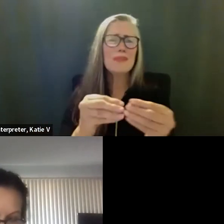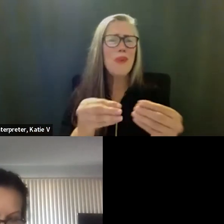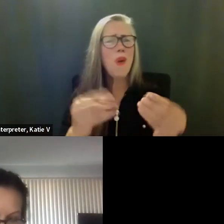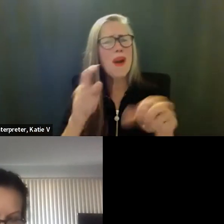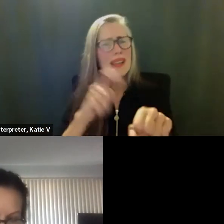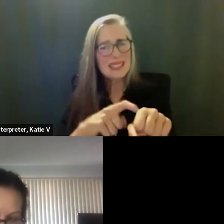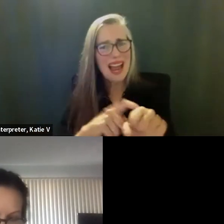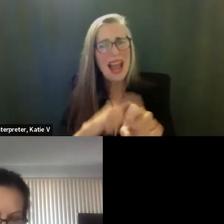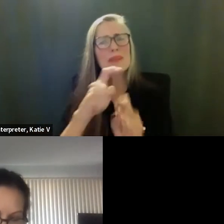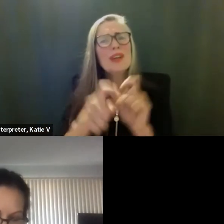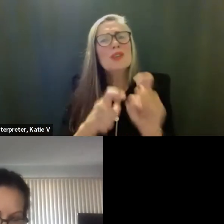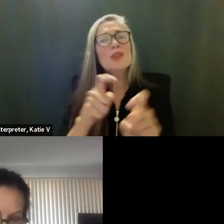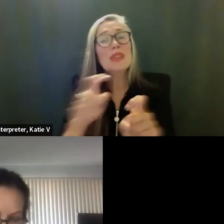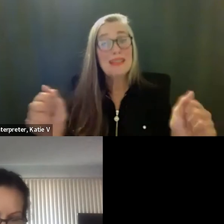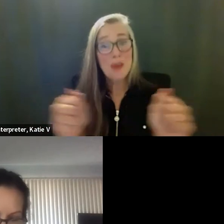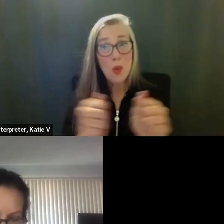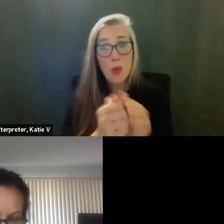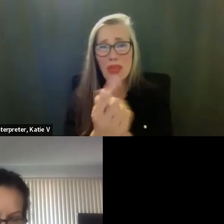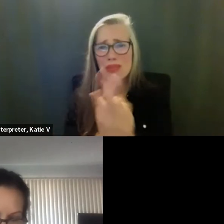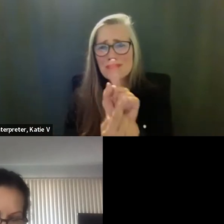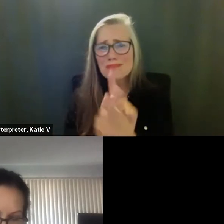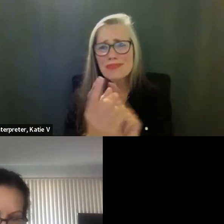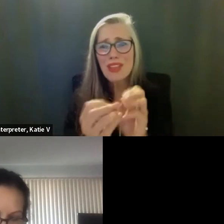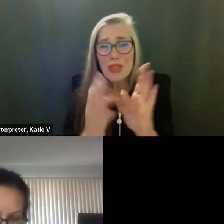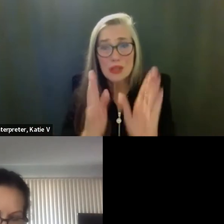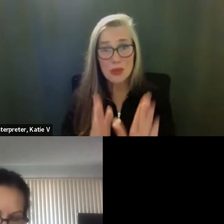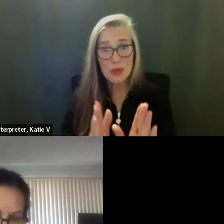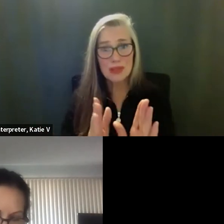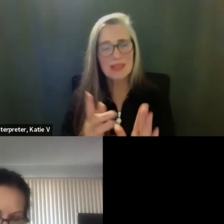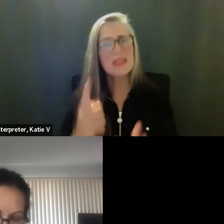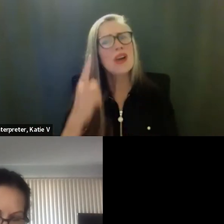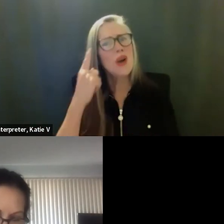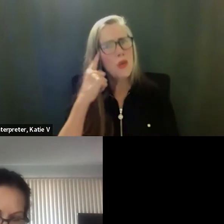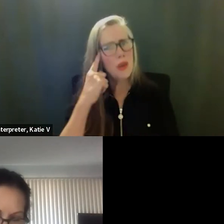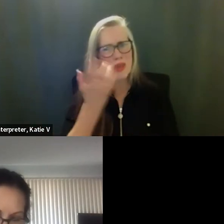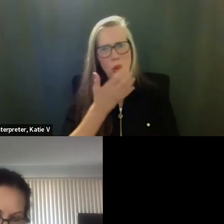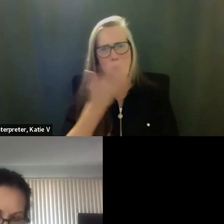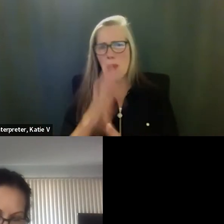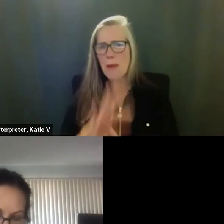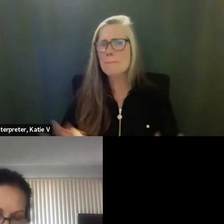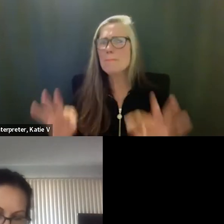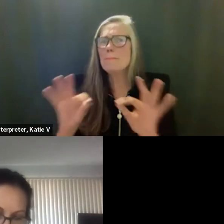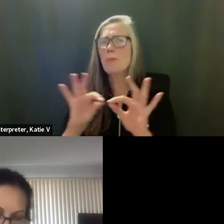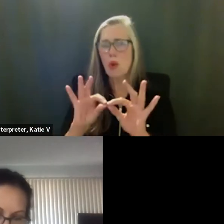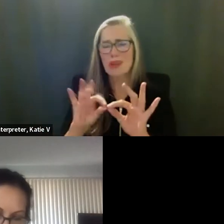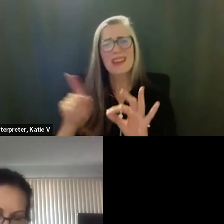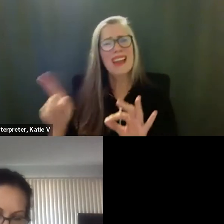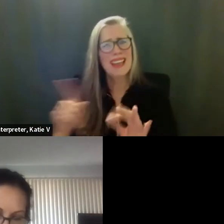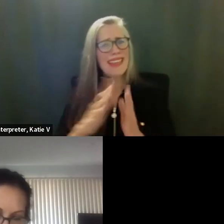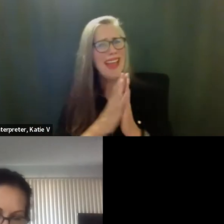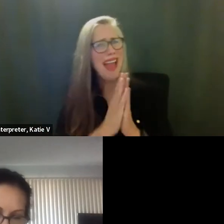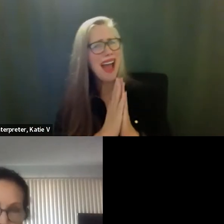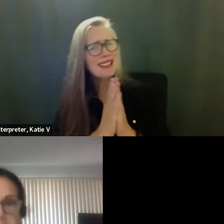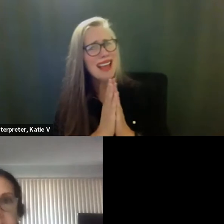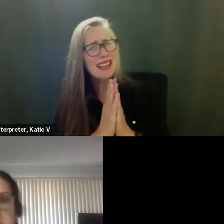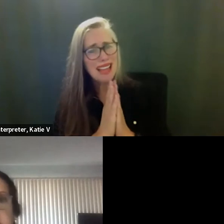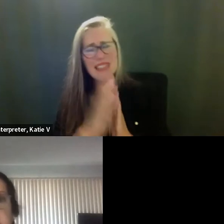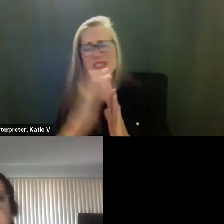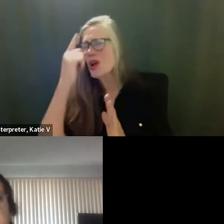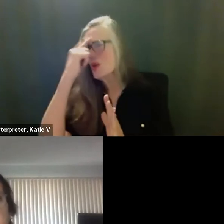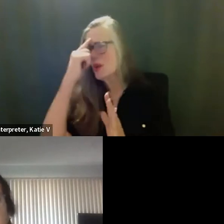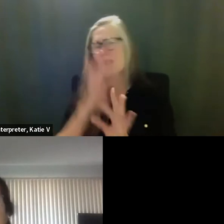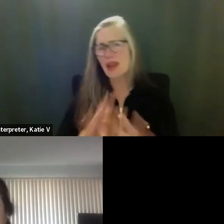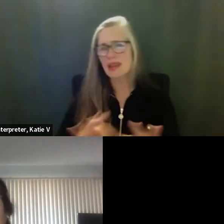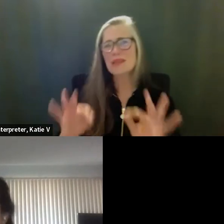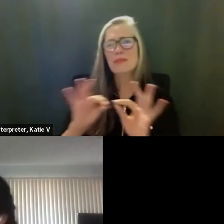thing to grant on their appeal case. And so that is the background on what you have before you, um, tonight.